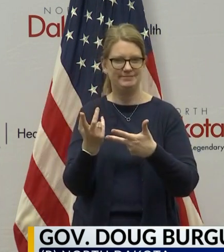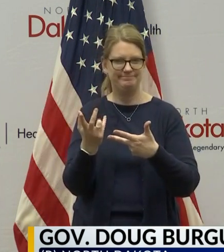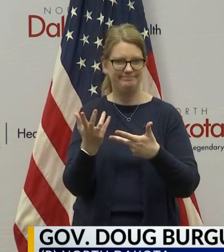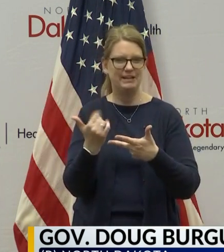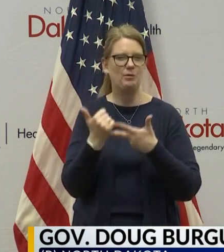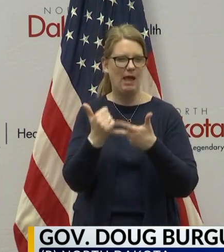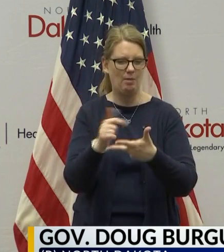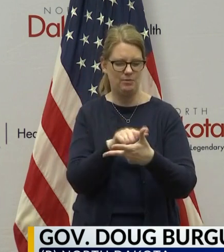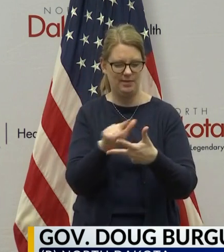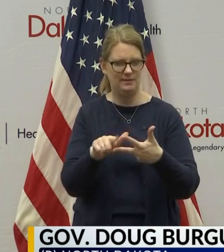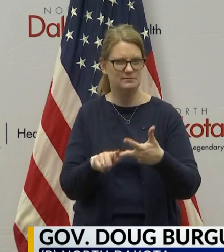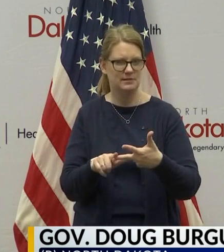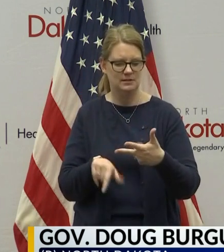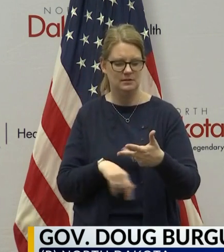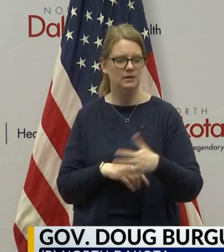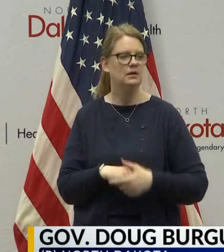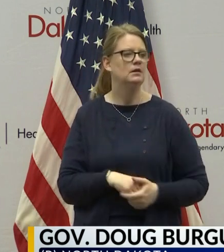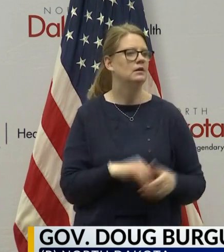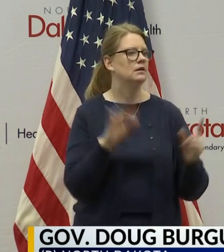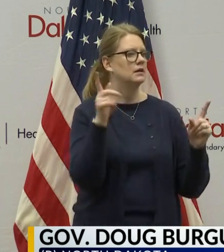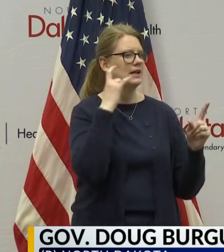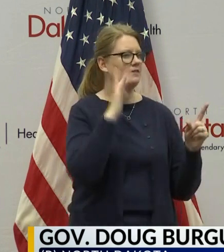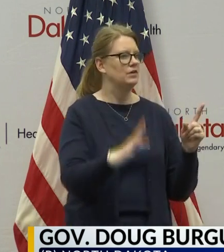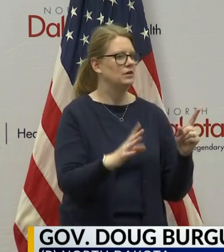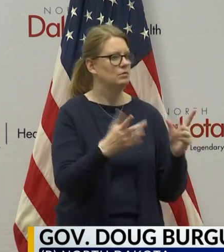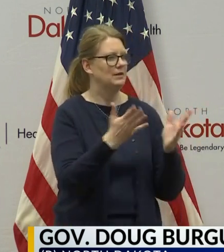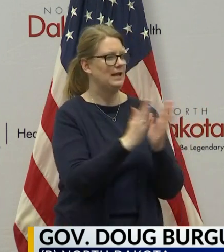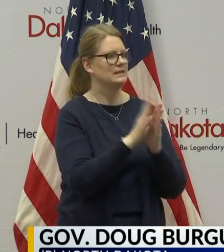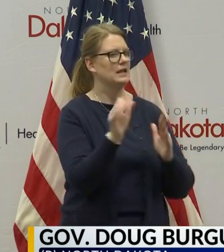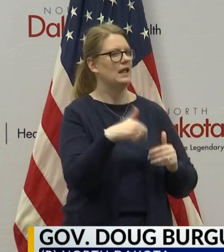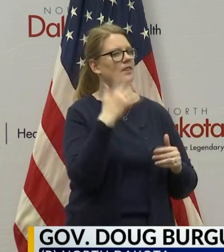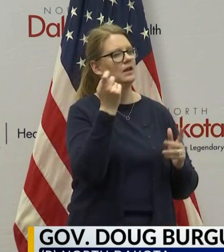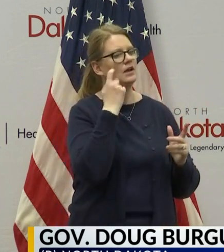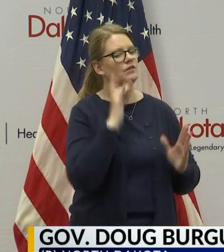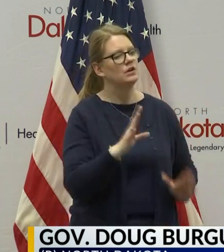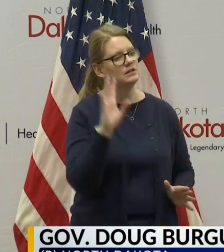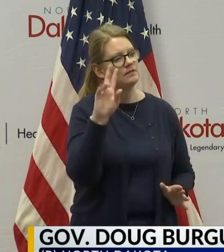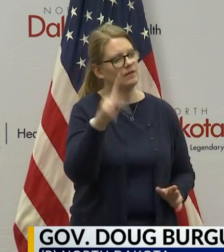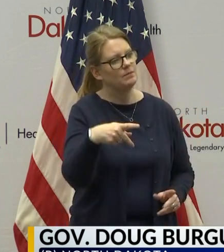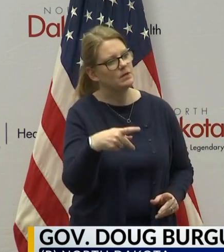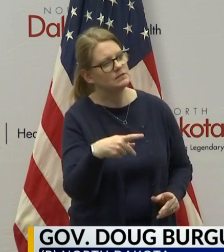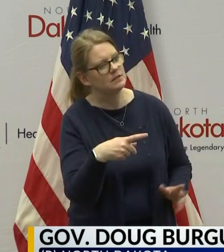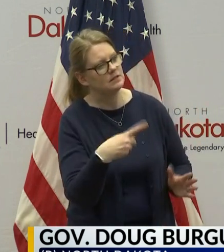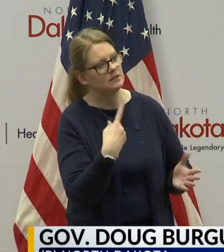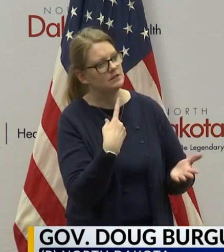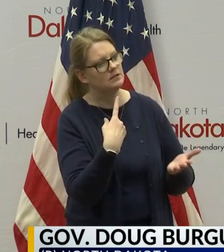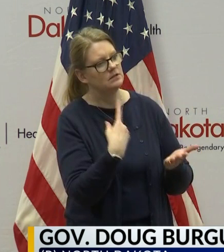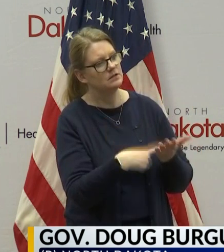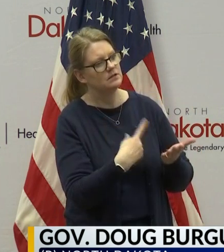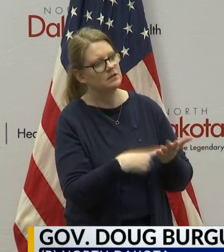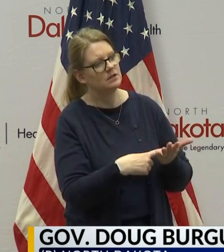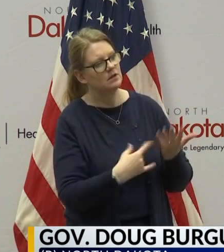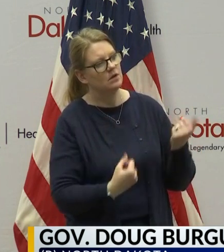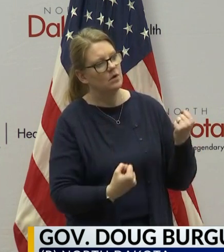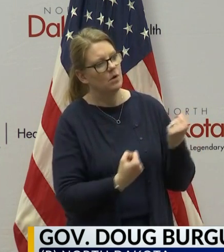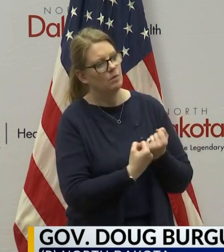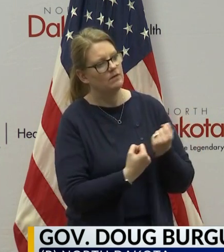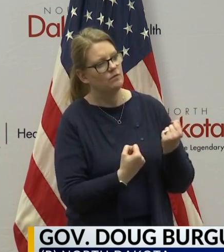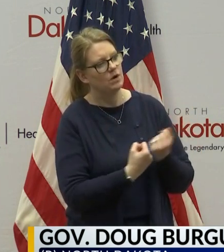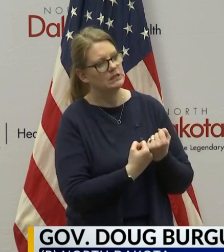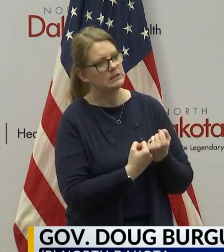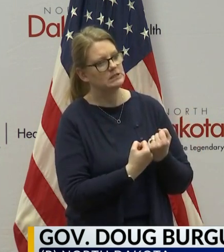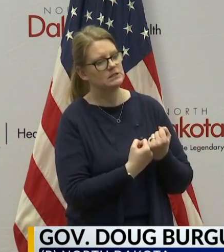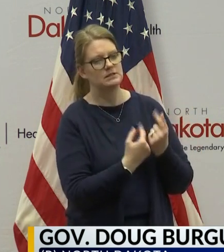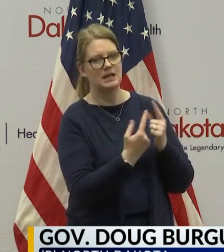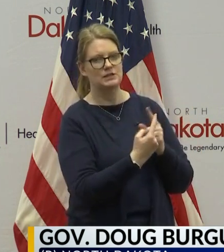Jacob? Governor, when you talk to other governors and the vice president when discussing how to reinforce a lot of the